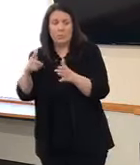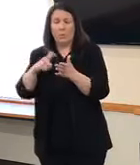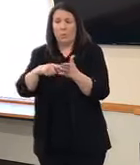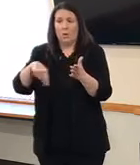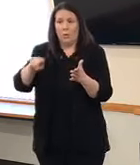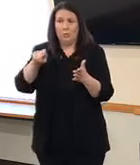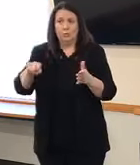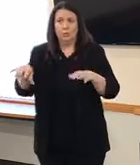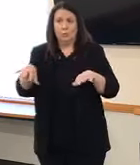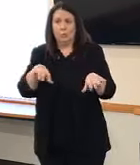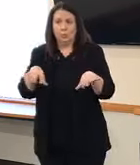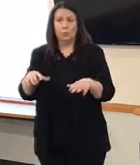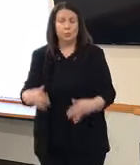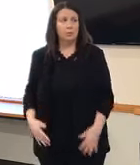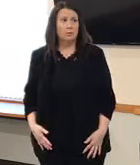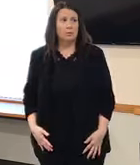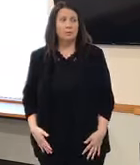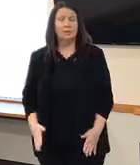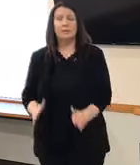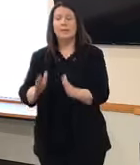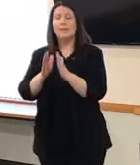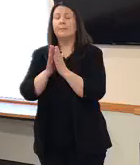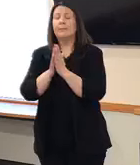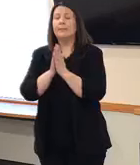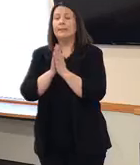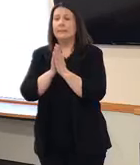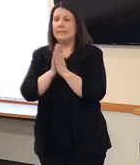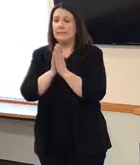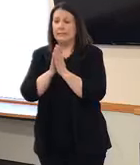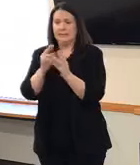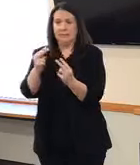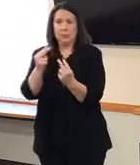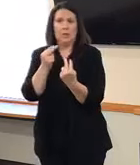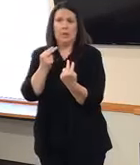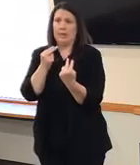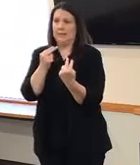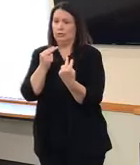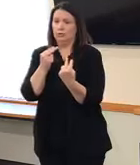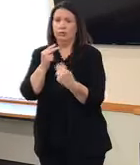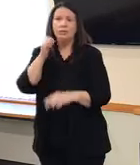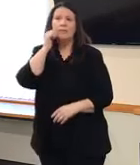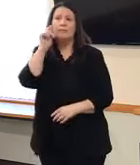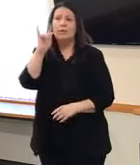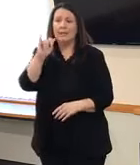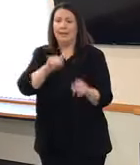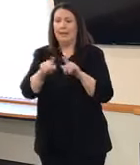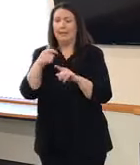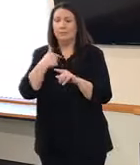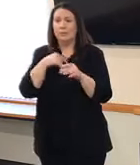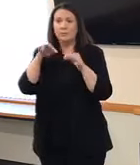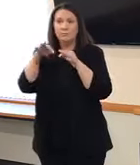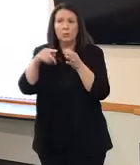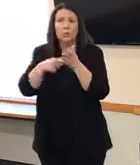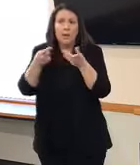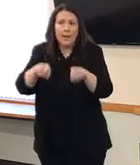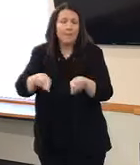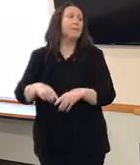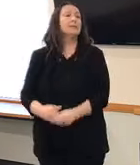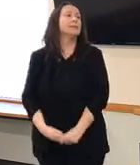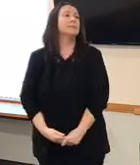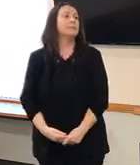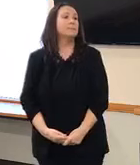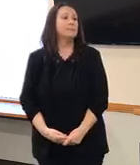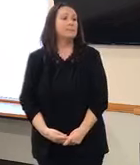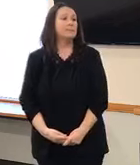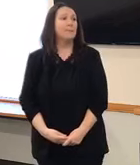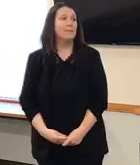taking. And please, of course, remember to watch our continued briefings as this crisis moves along. I